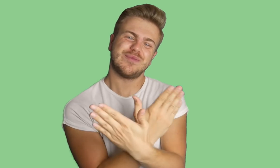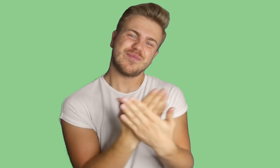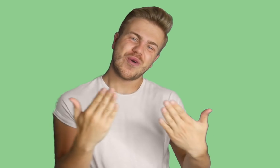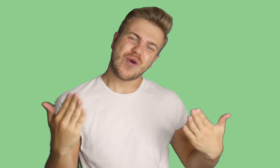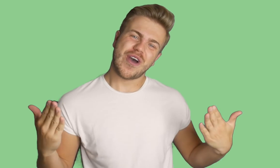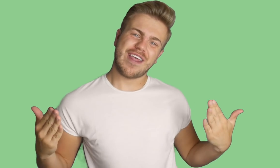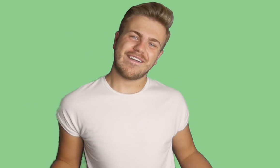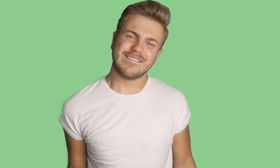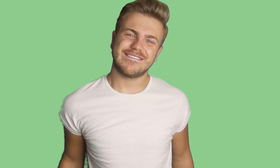border